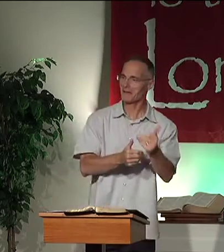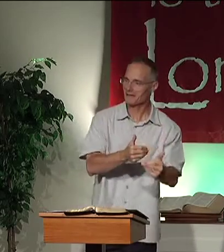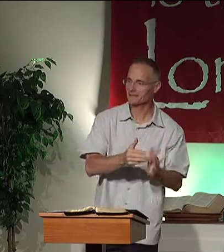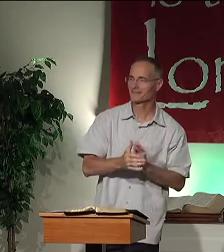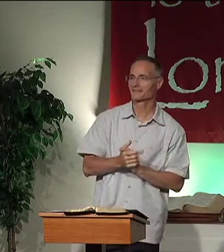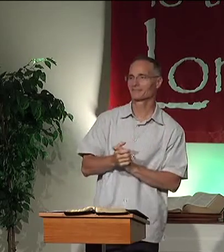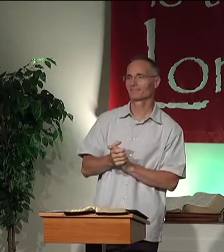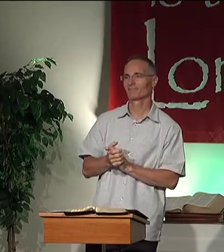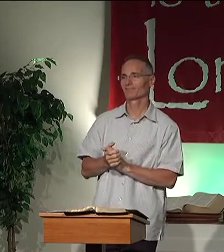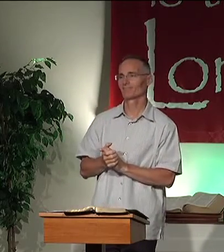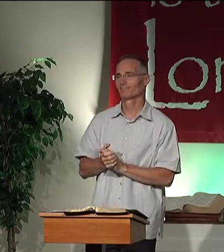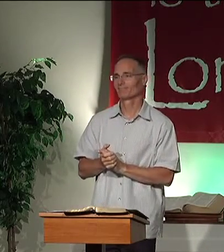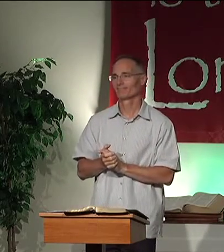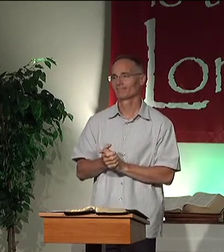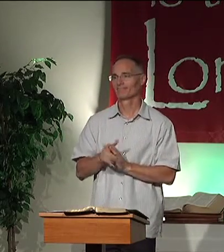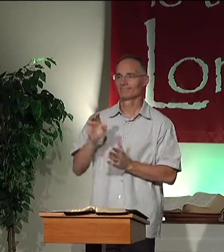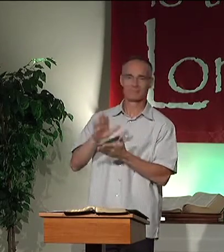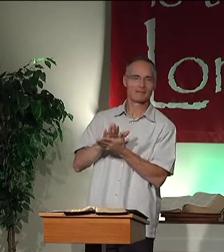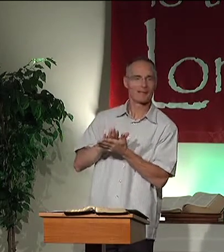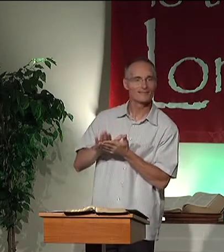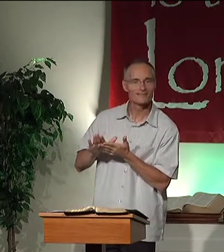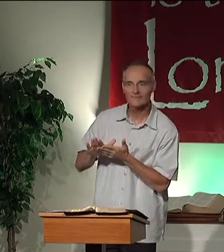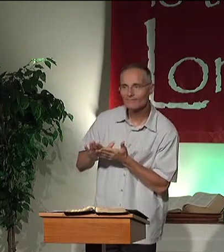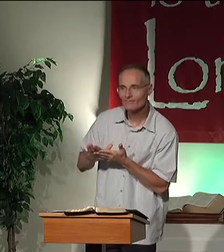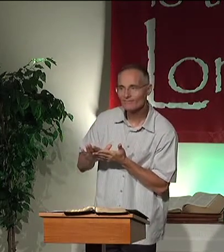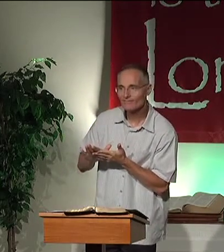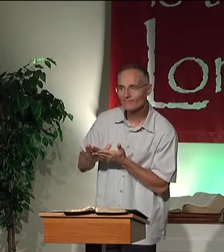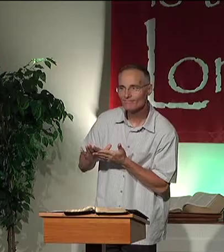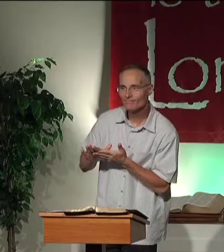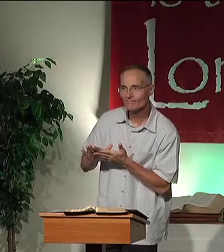Being kind. Being nice.